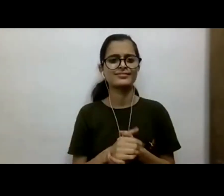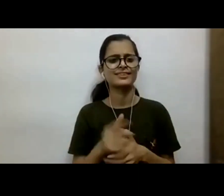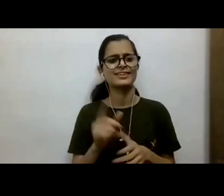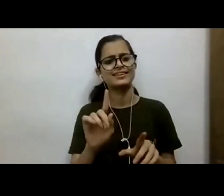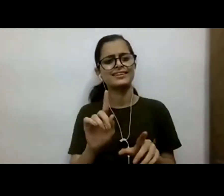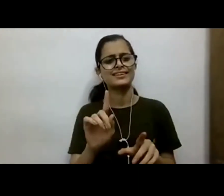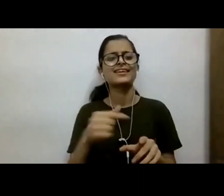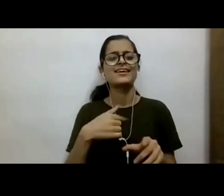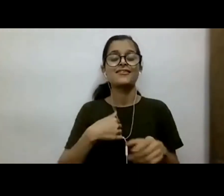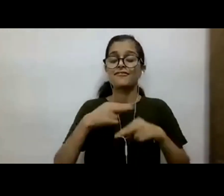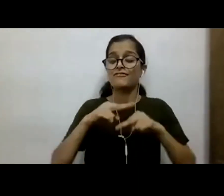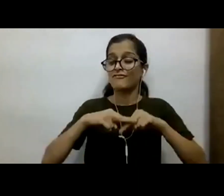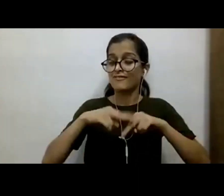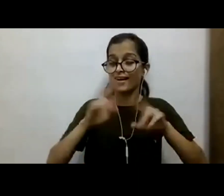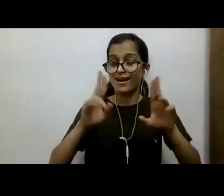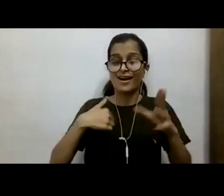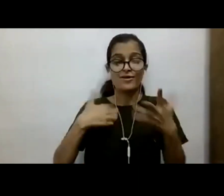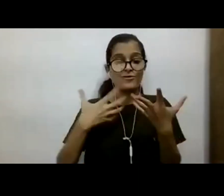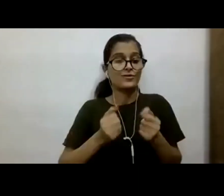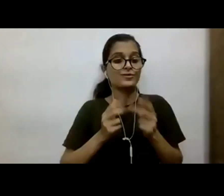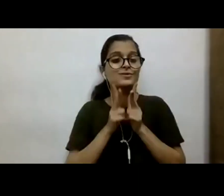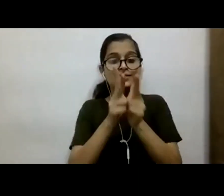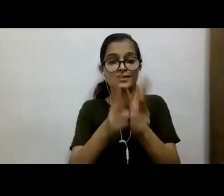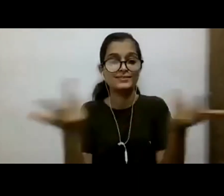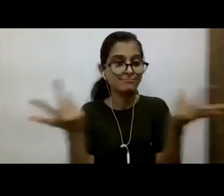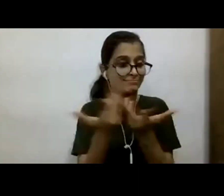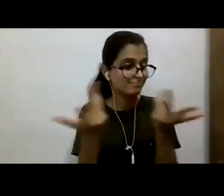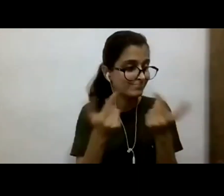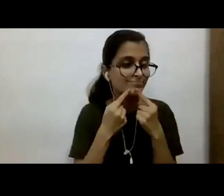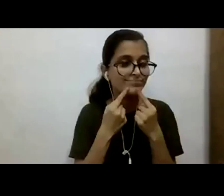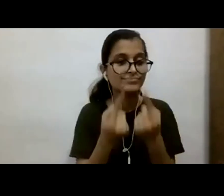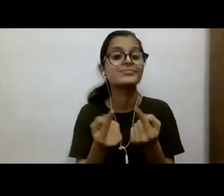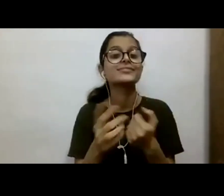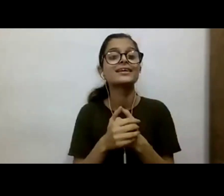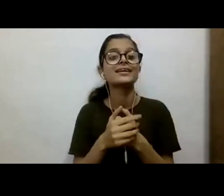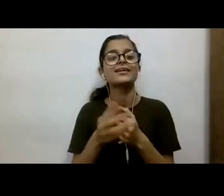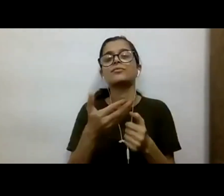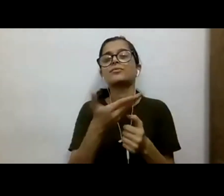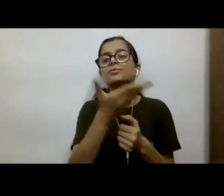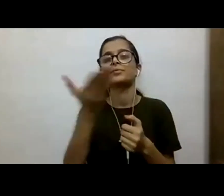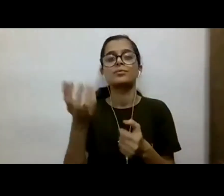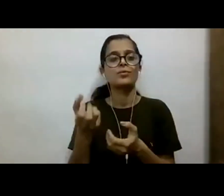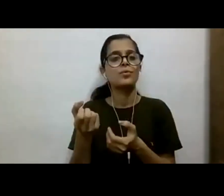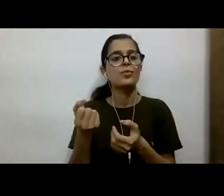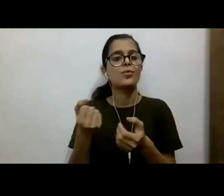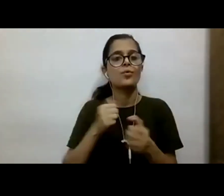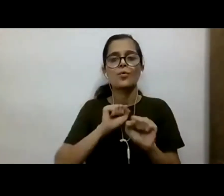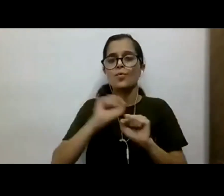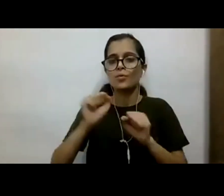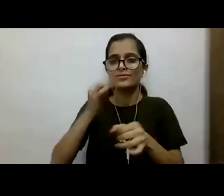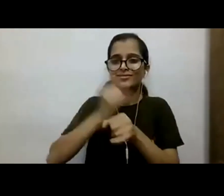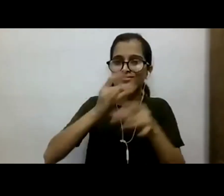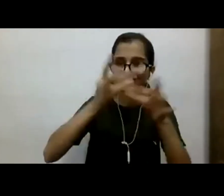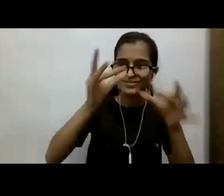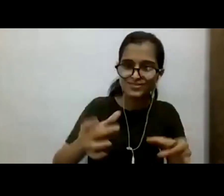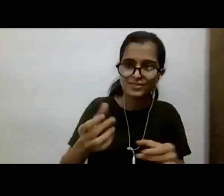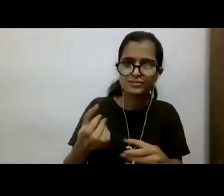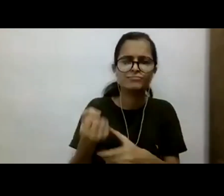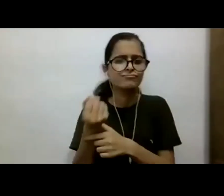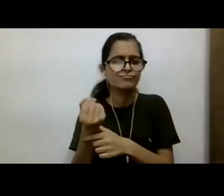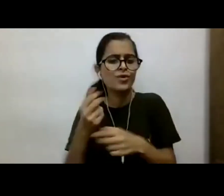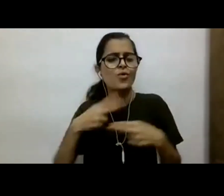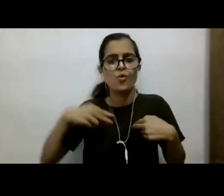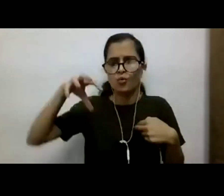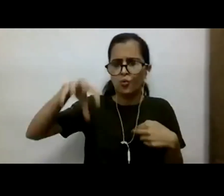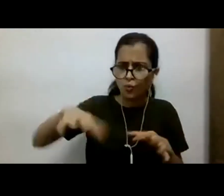And one final thing that I would like to say is that we have to hold our institutions accountable, whether they are the courts, whether they